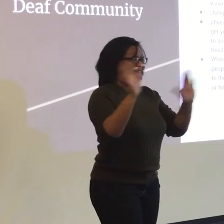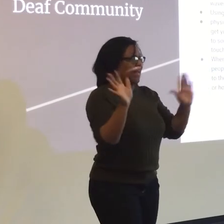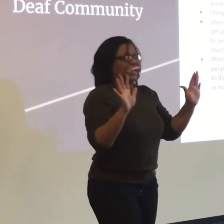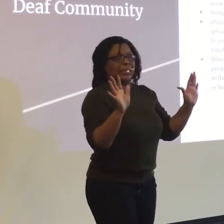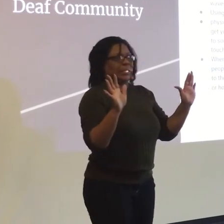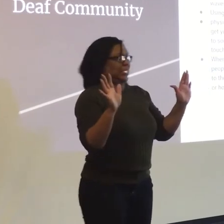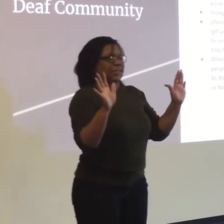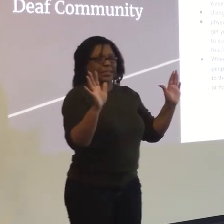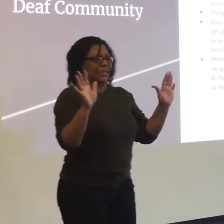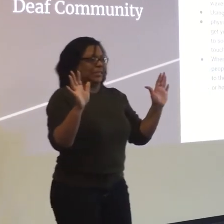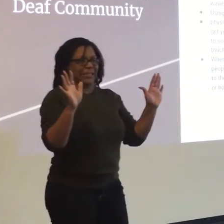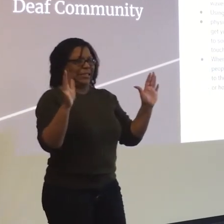Waiting?